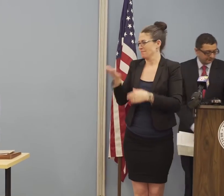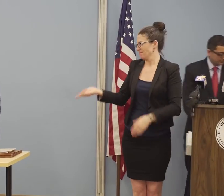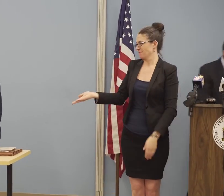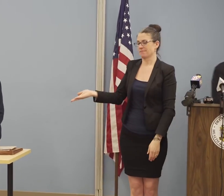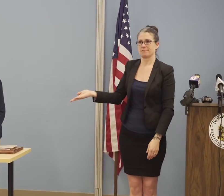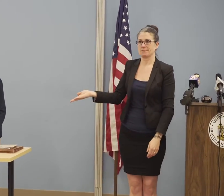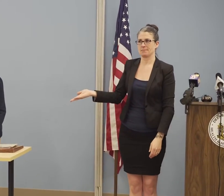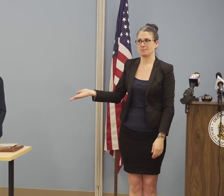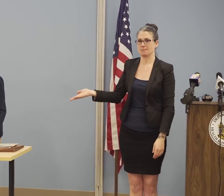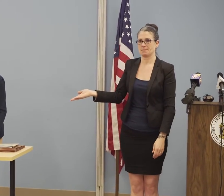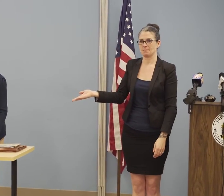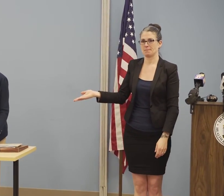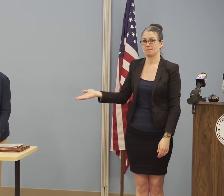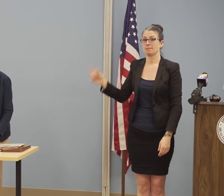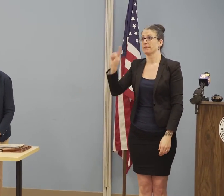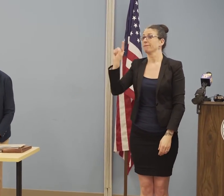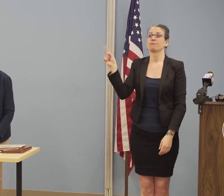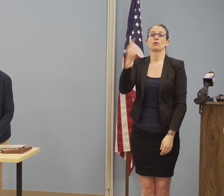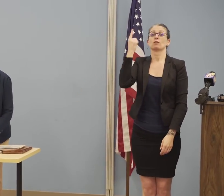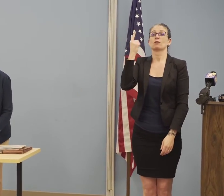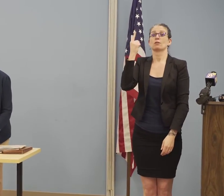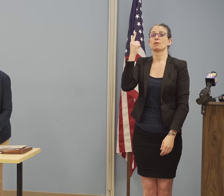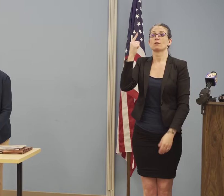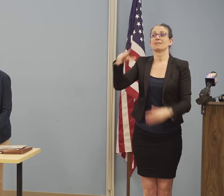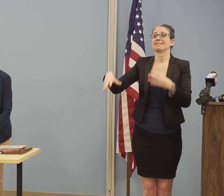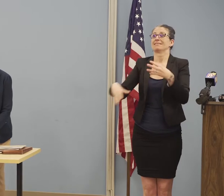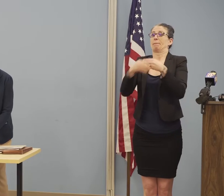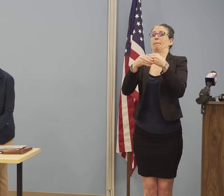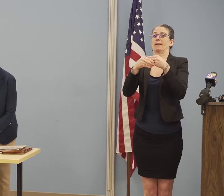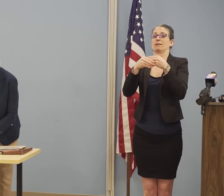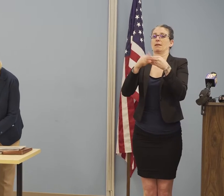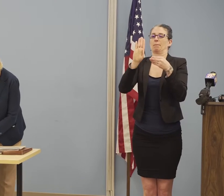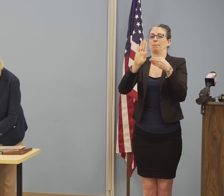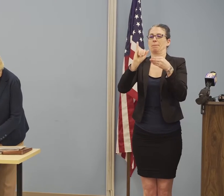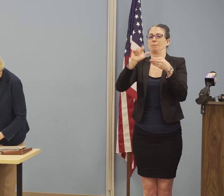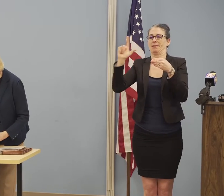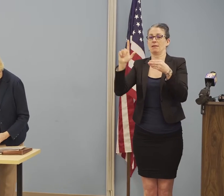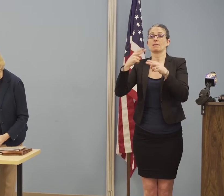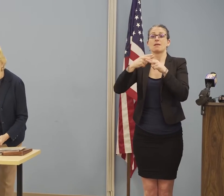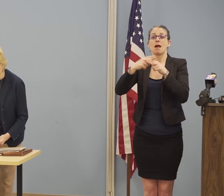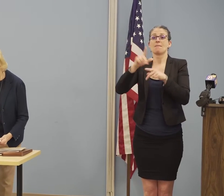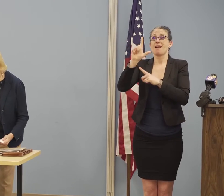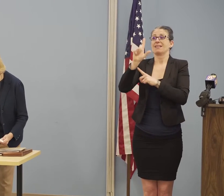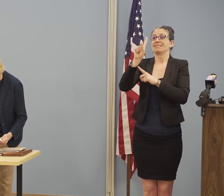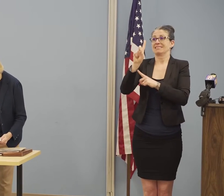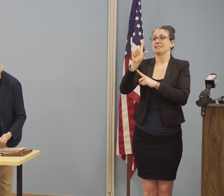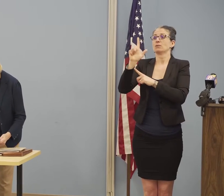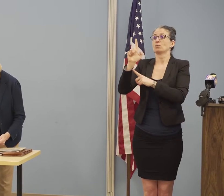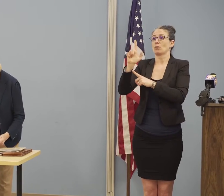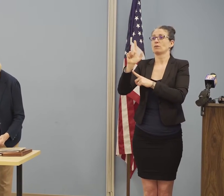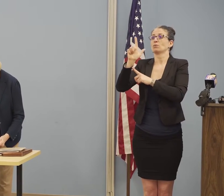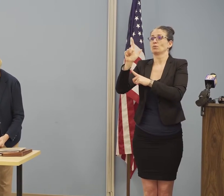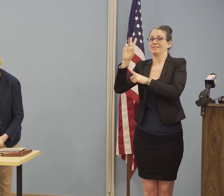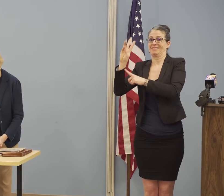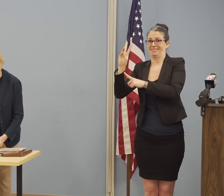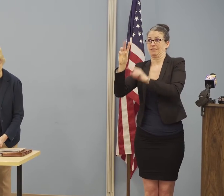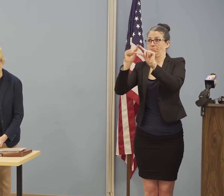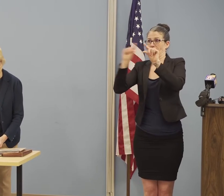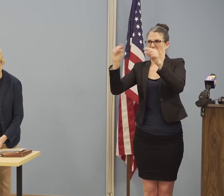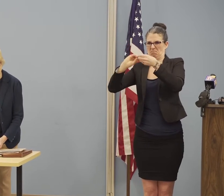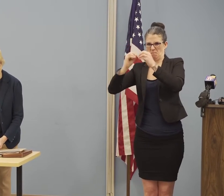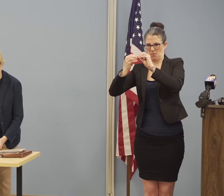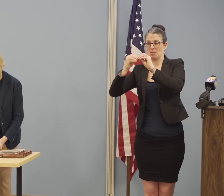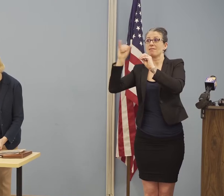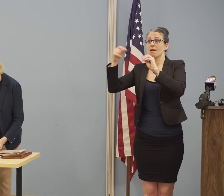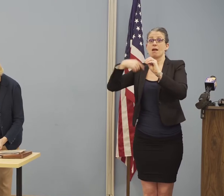The first is the supplemental budget, LD2126, and I see the Senate President here. His signature is on the